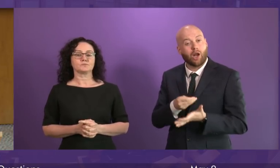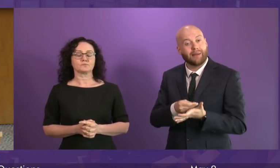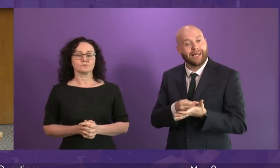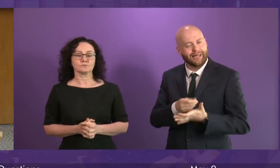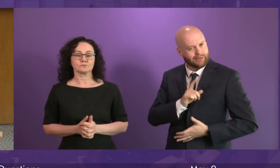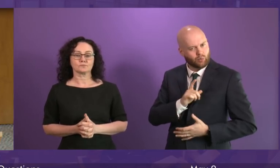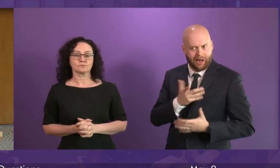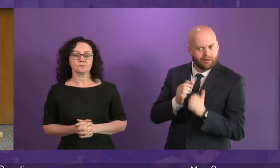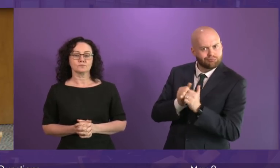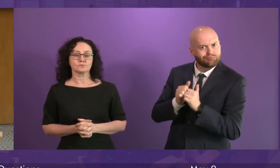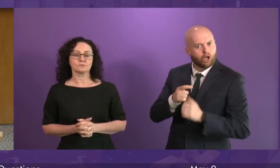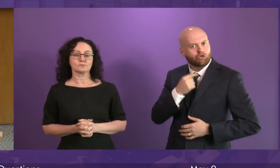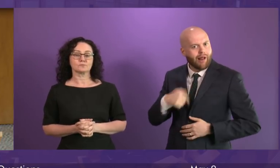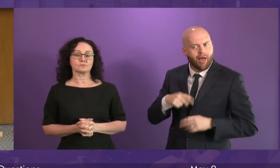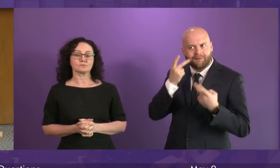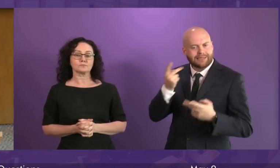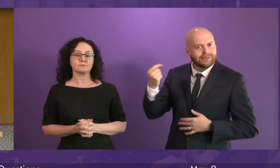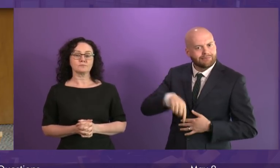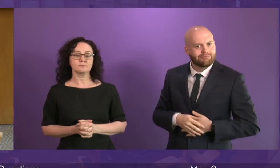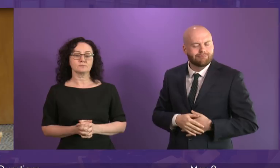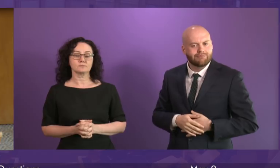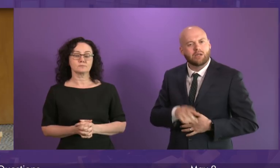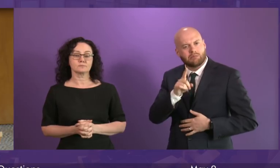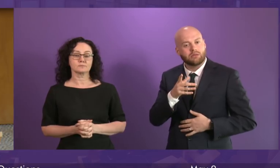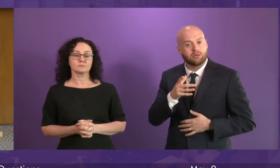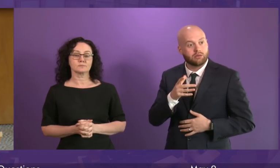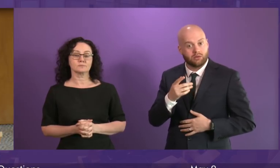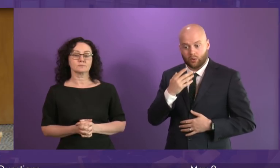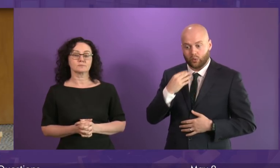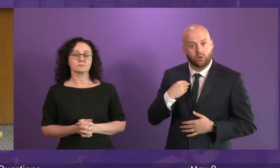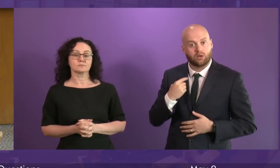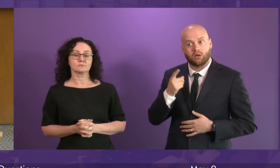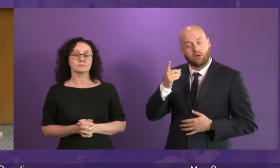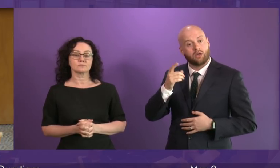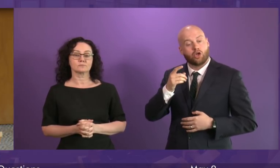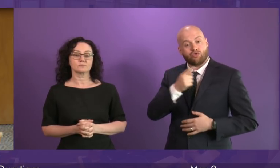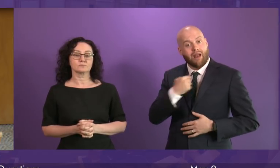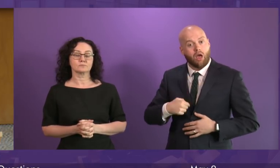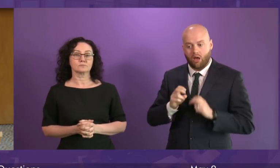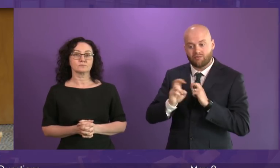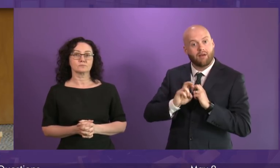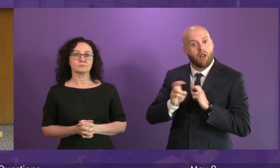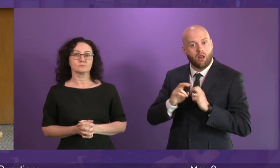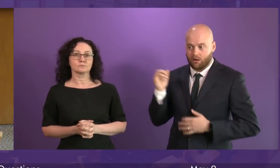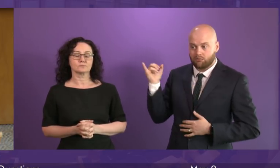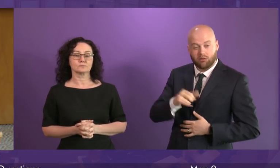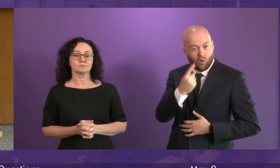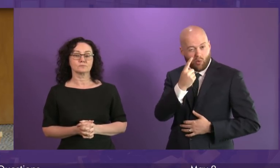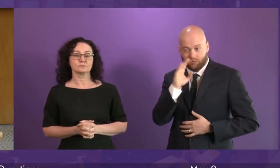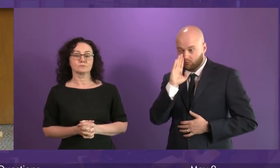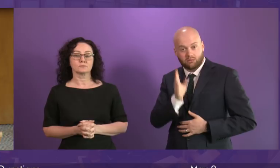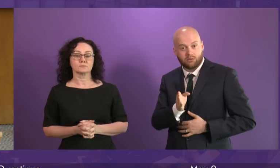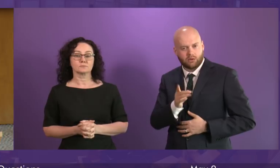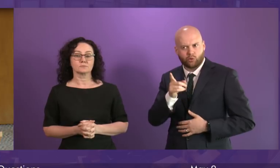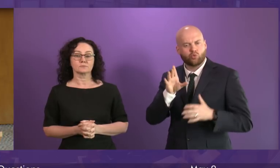yesterday we learned that Scotland's only direct route to the country has stopped taking bookings from this September and the future of the route is now